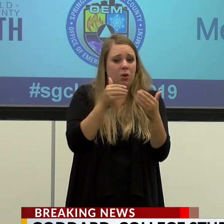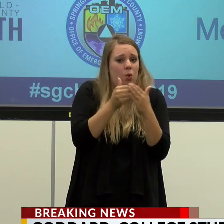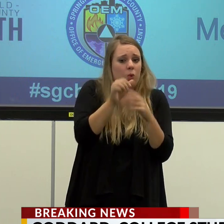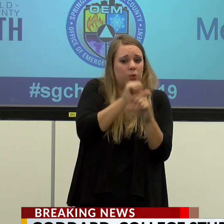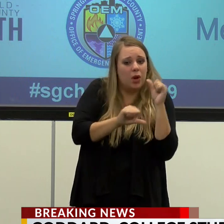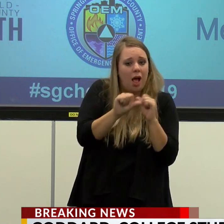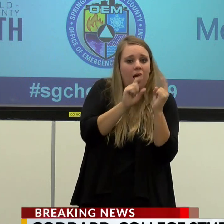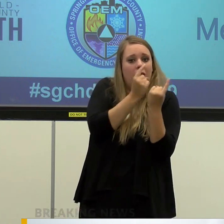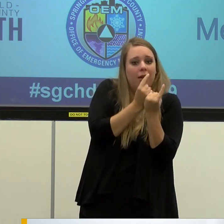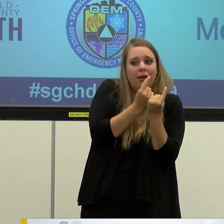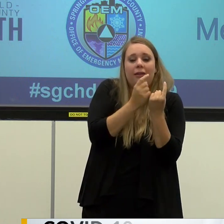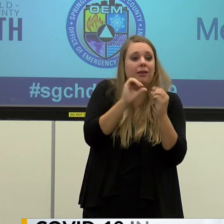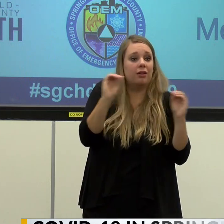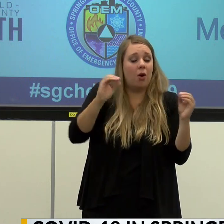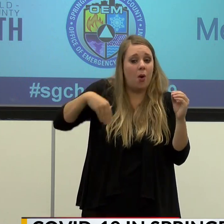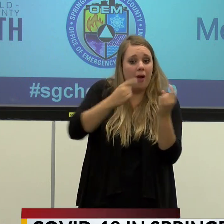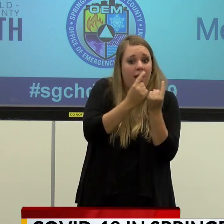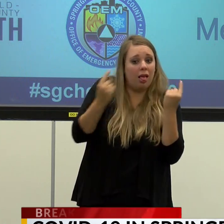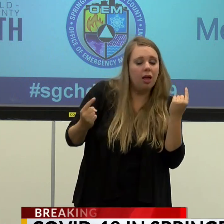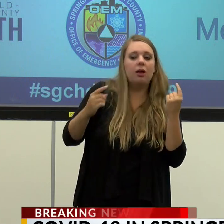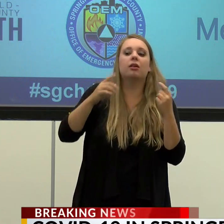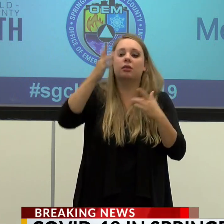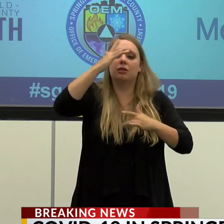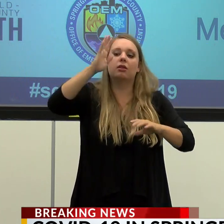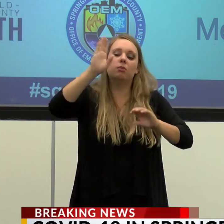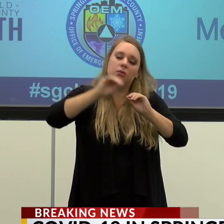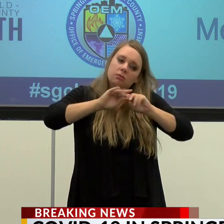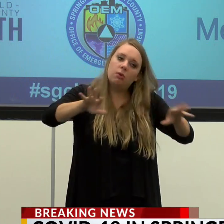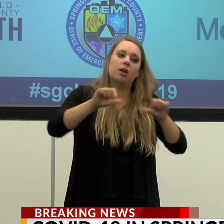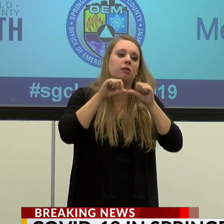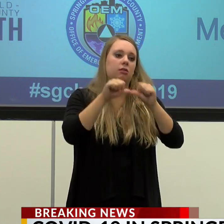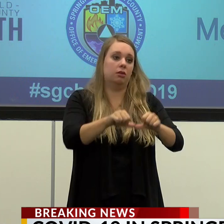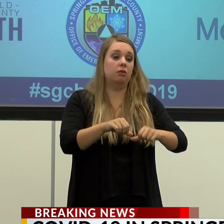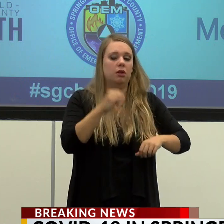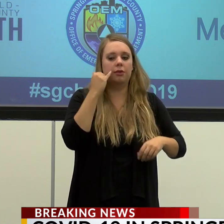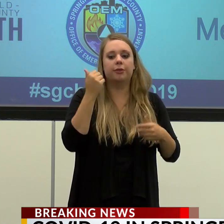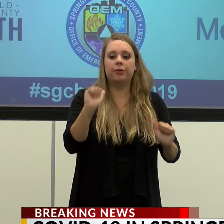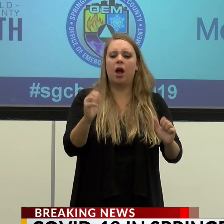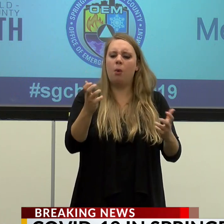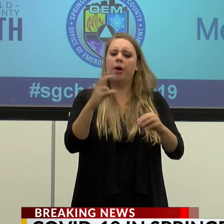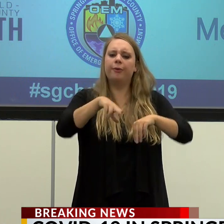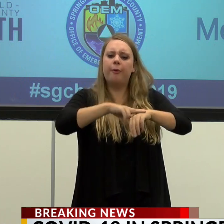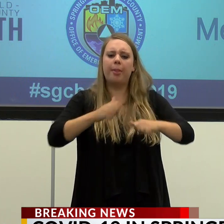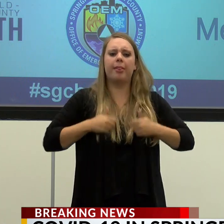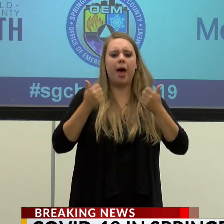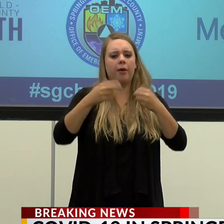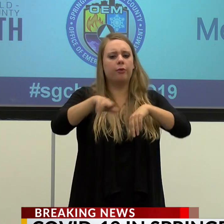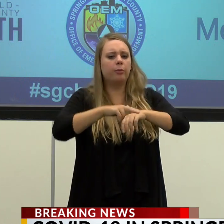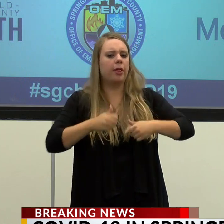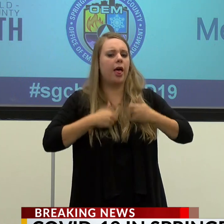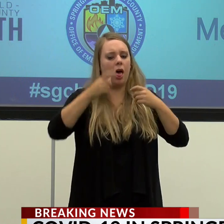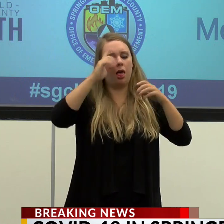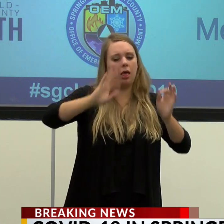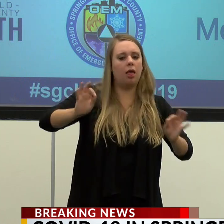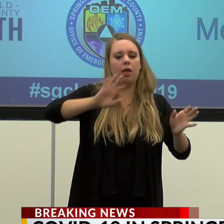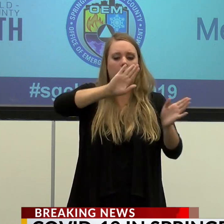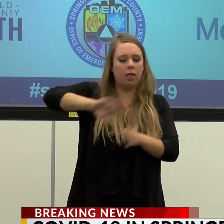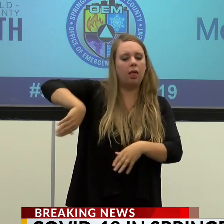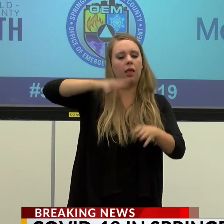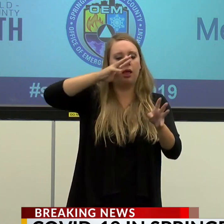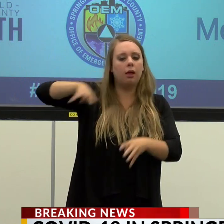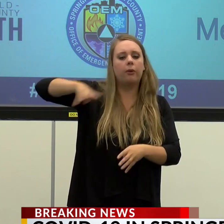the disease is going to continue to spread. And if we keep trying to return to normal and forget that we're still in a pandemic,